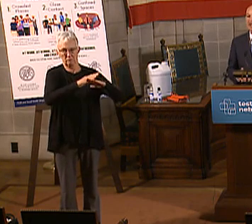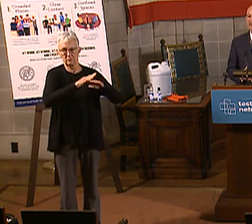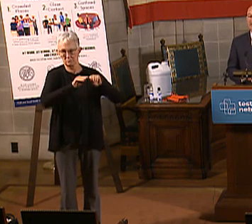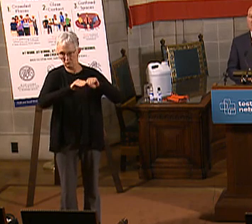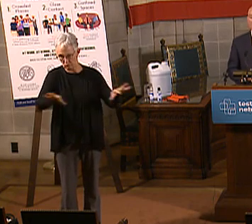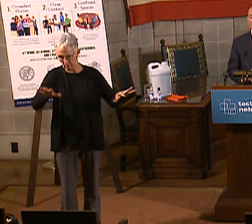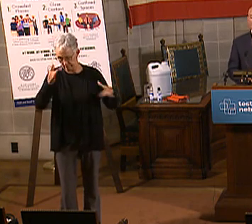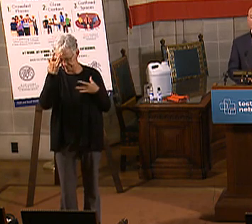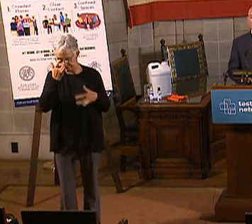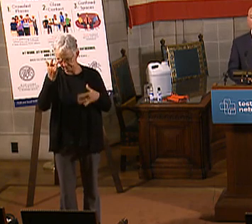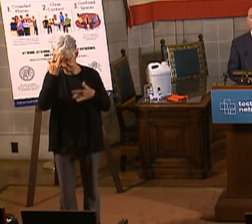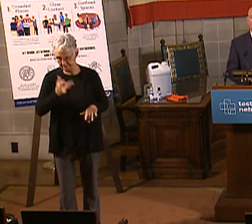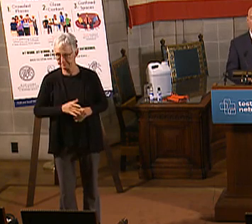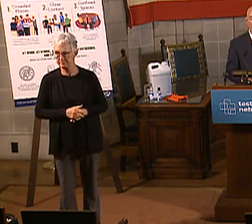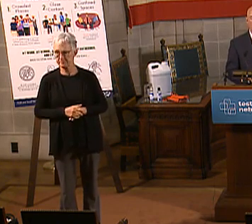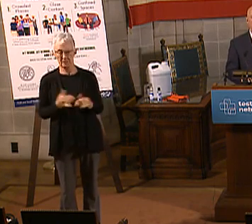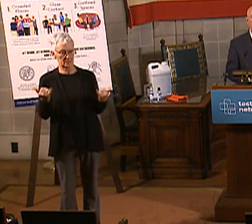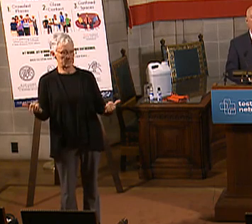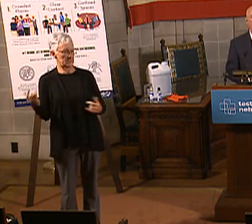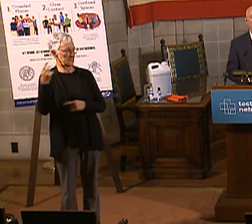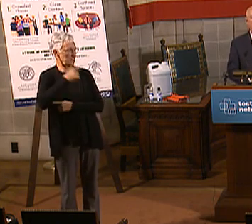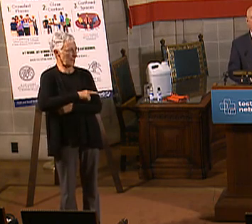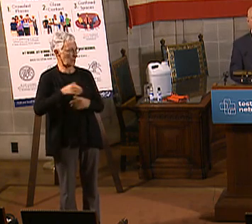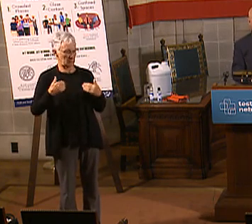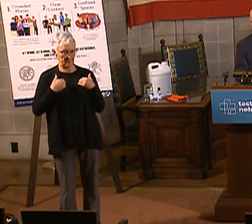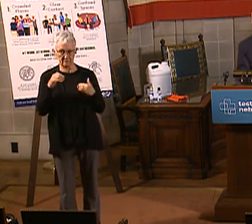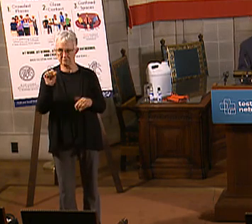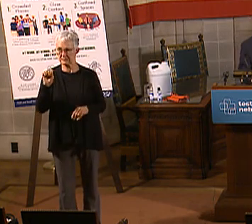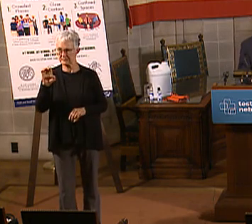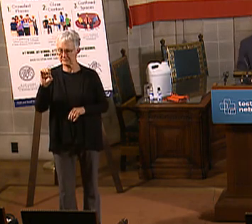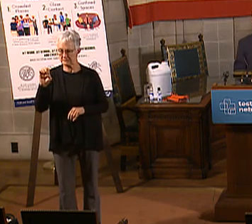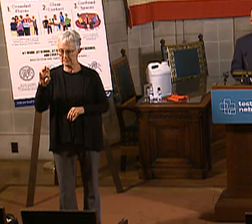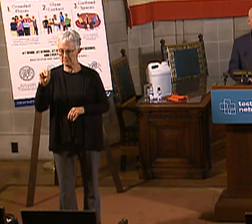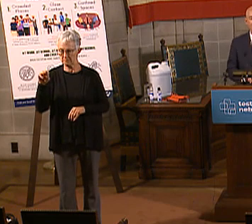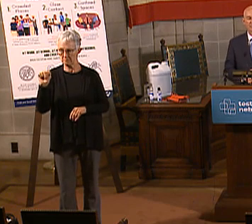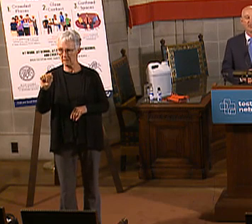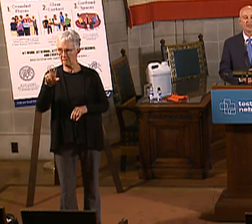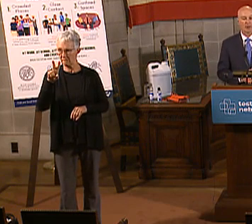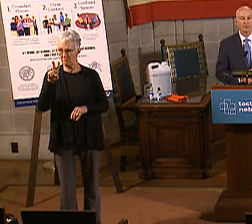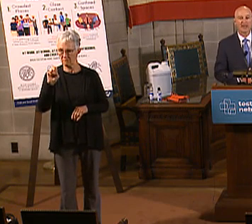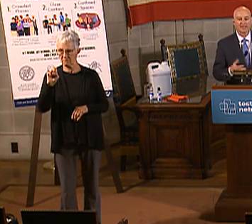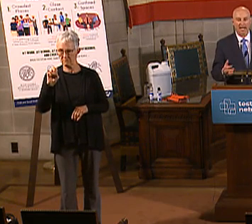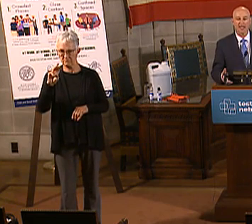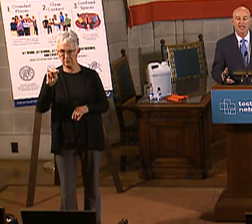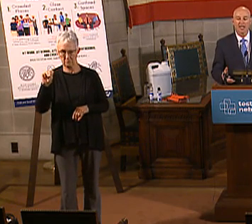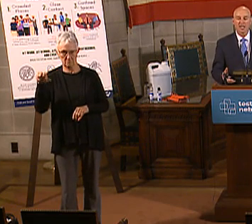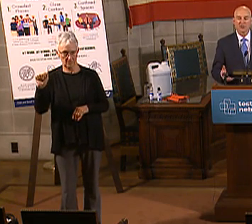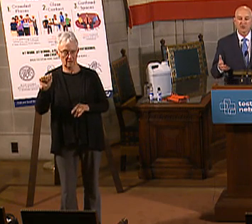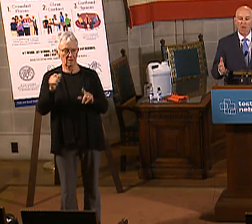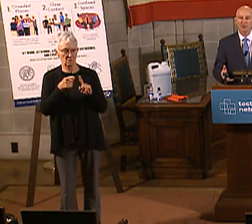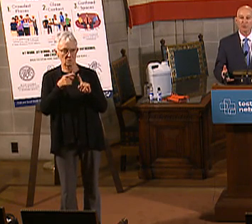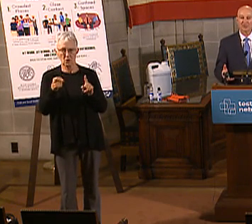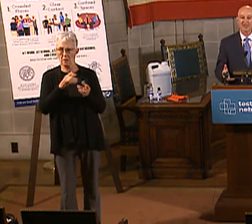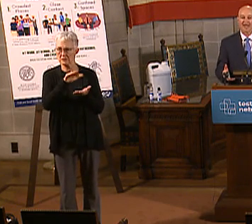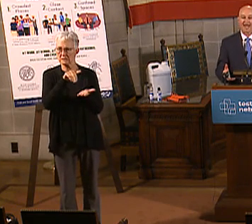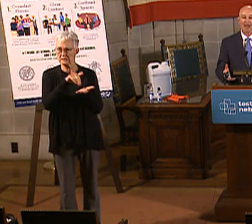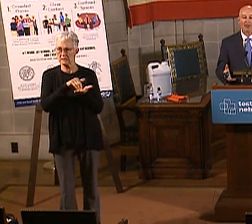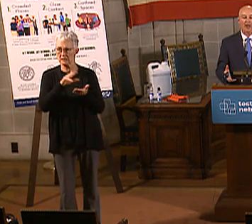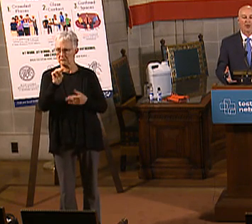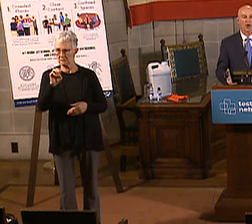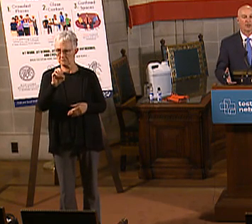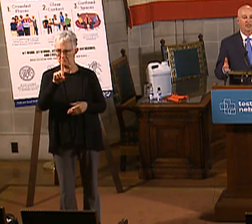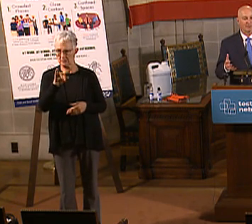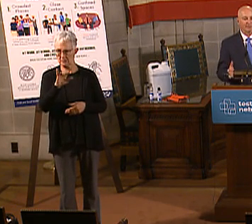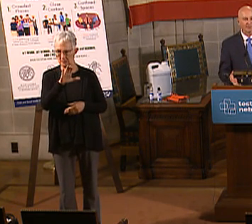very excited. We've got Seema Vermer, who's the administrator for the Centers for Medicare and Medicaid, to talk to us today